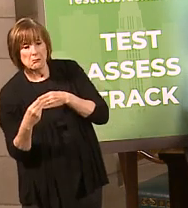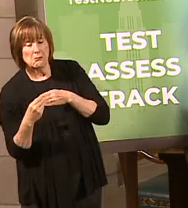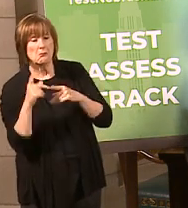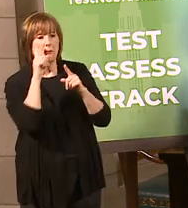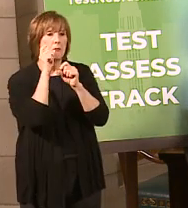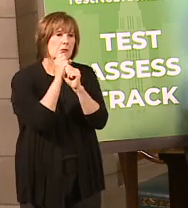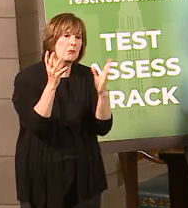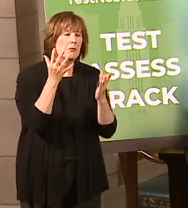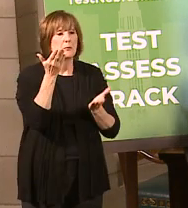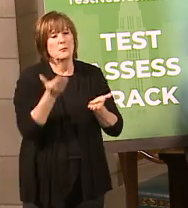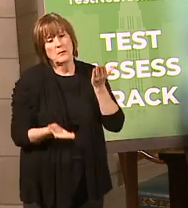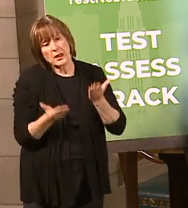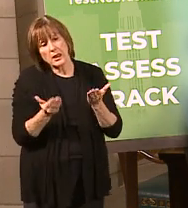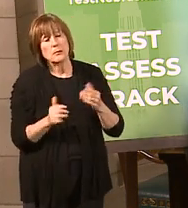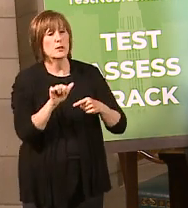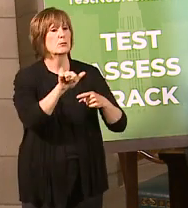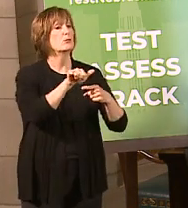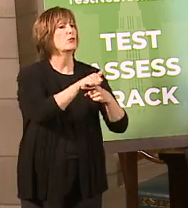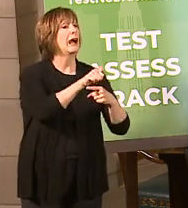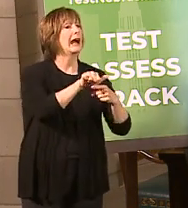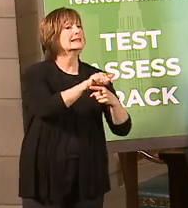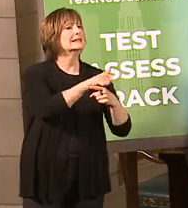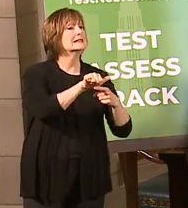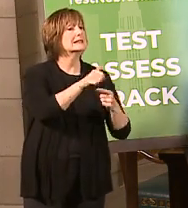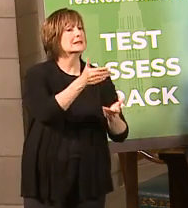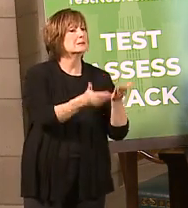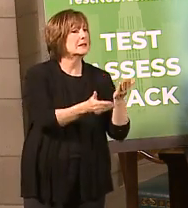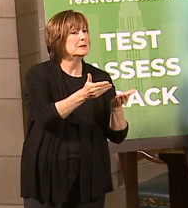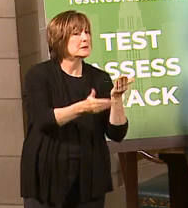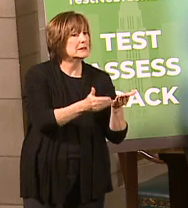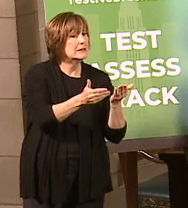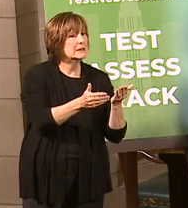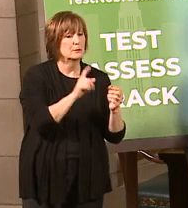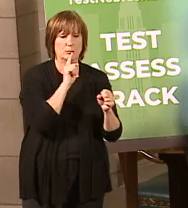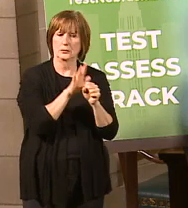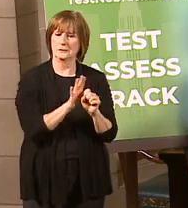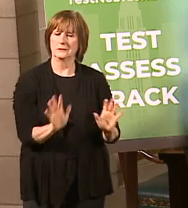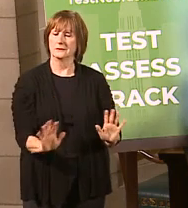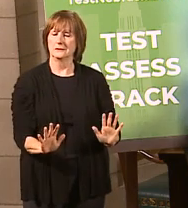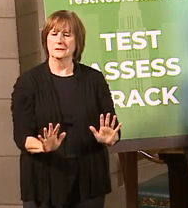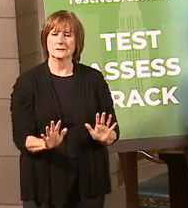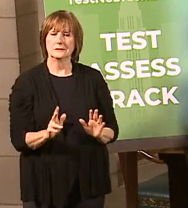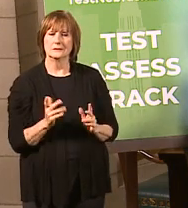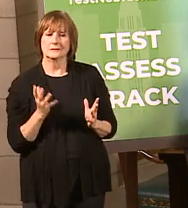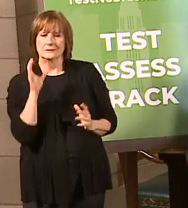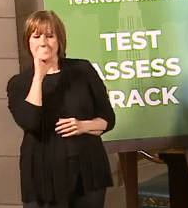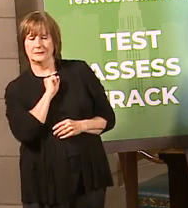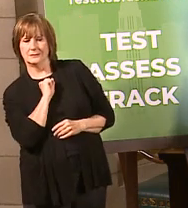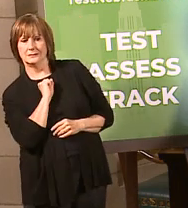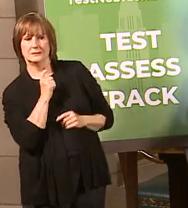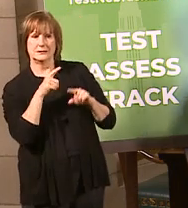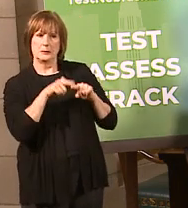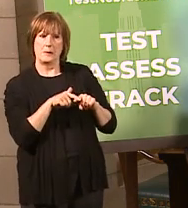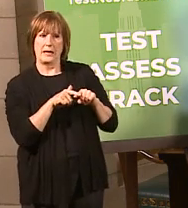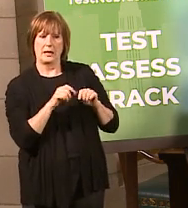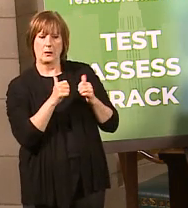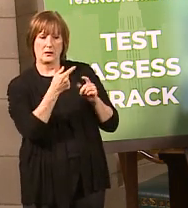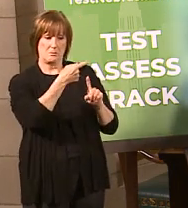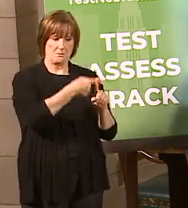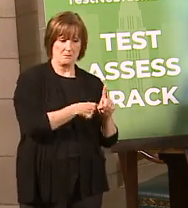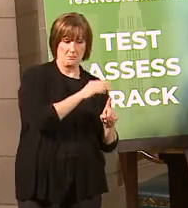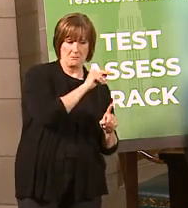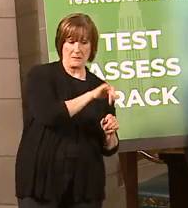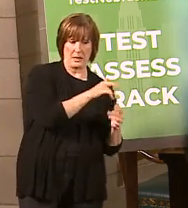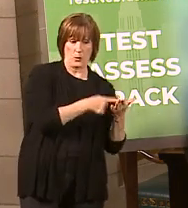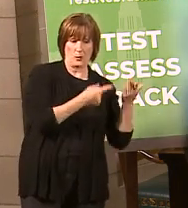we maybe get to a point where you can maybe do practices, but that's not a promise, that's a speculation, and it depends on what happens in May here